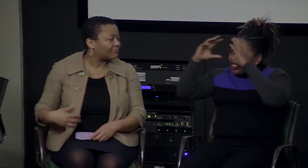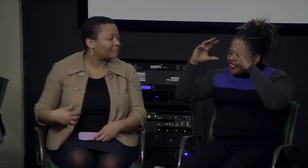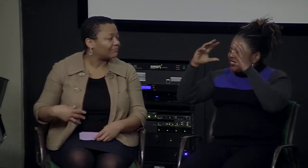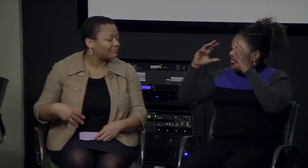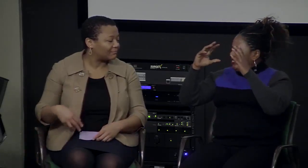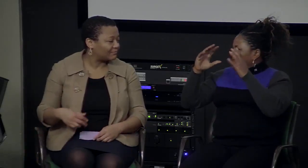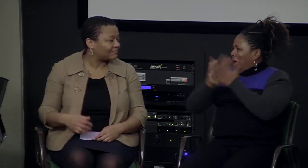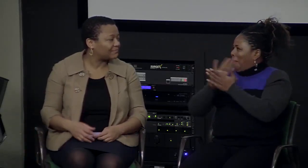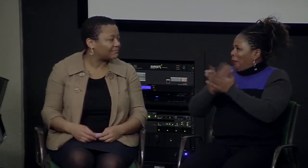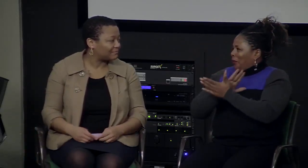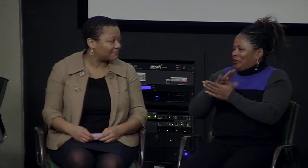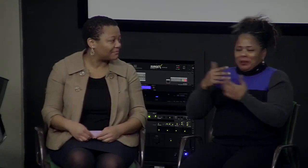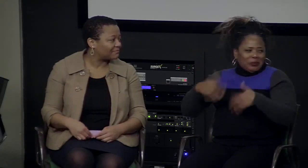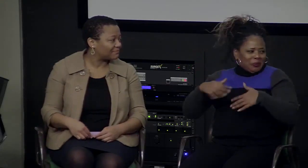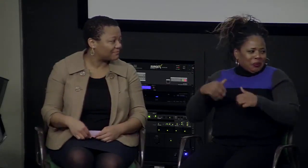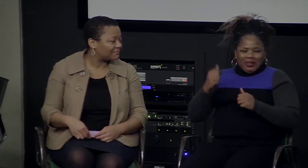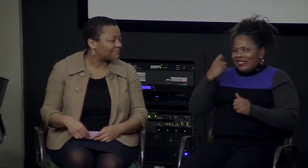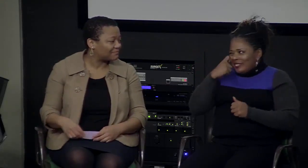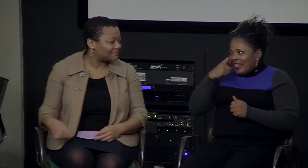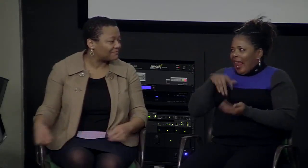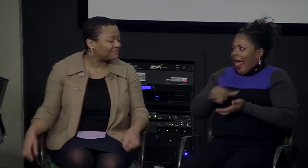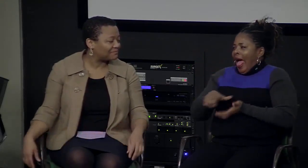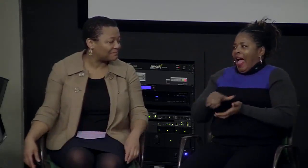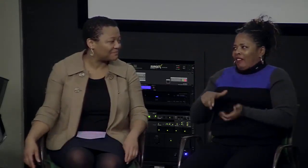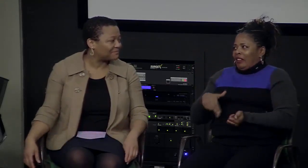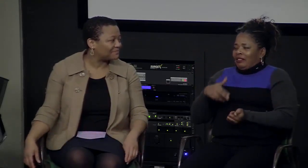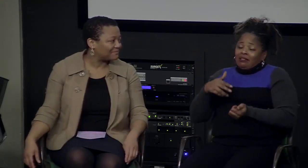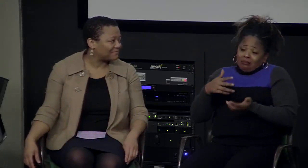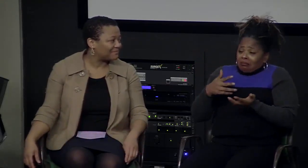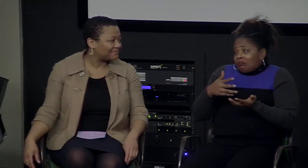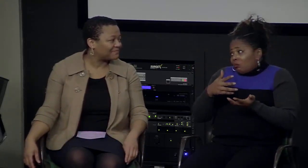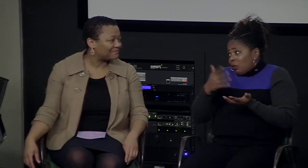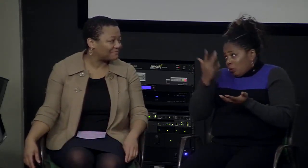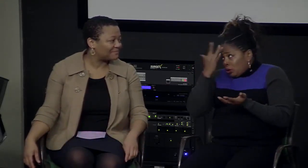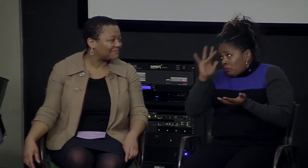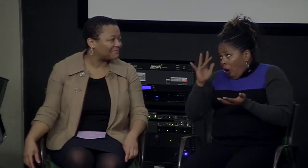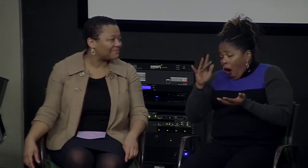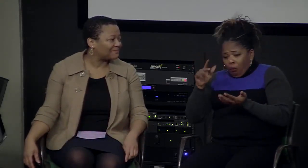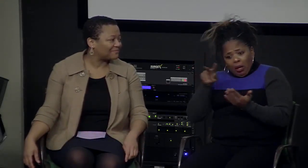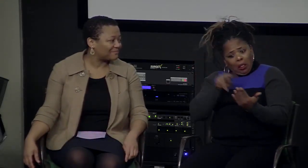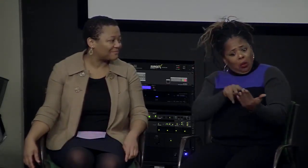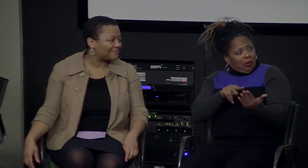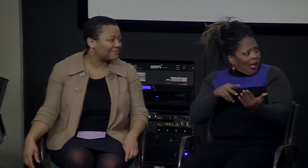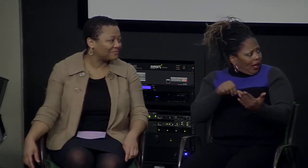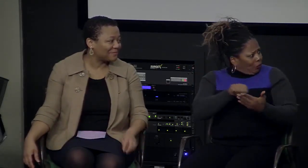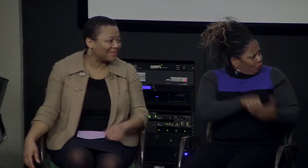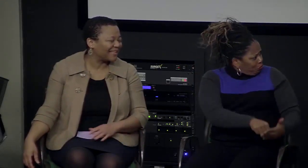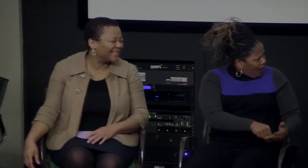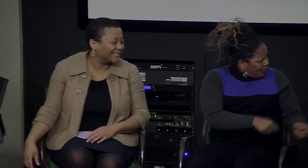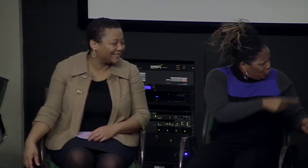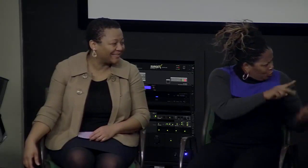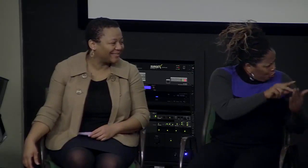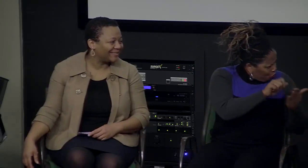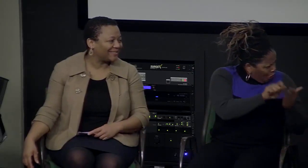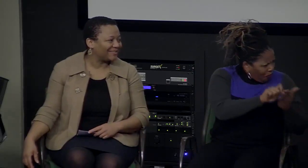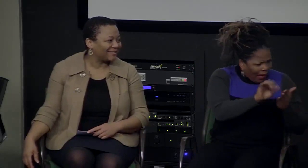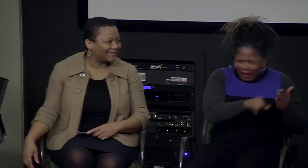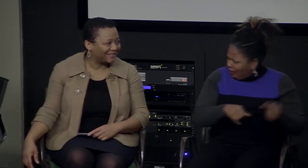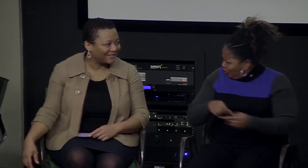mission and vision statements. So I just had a good laugh over it. You know, looking at it I see we were